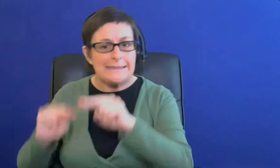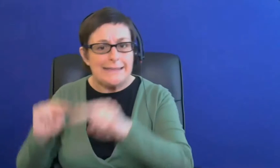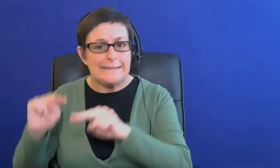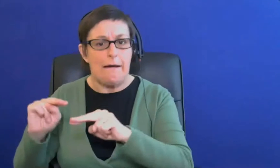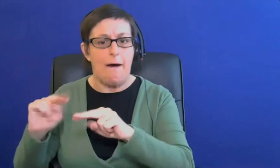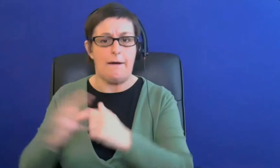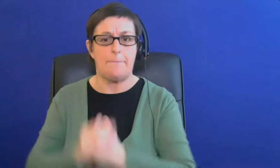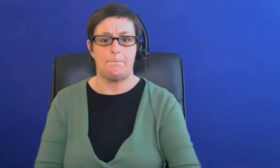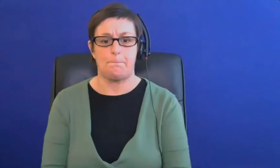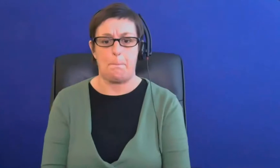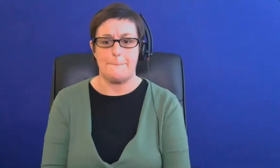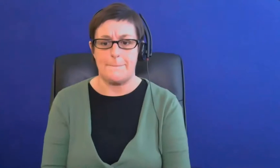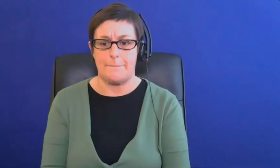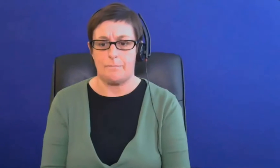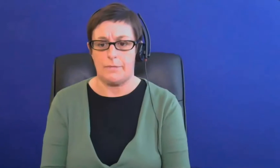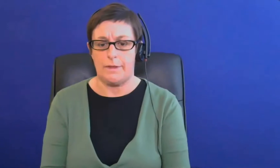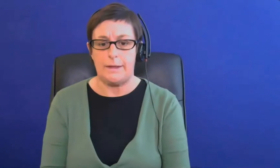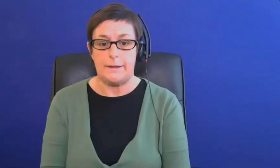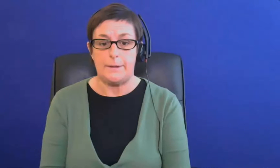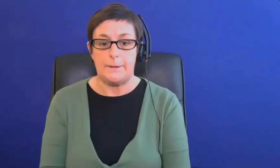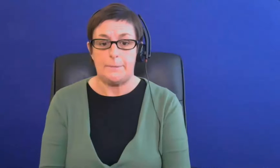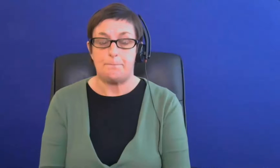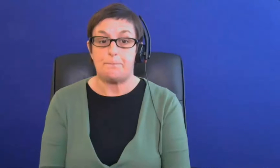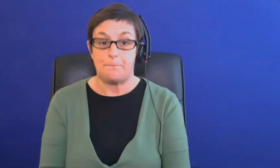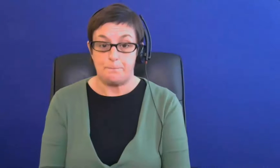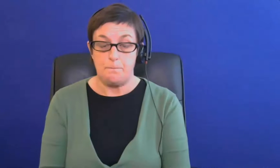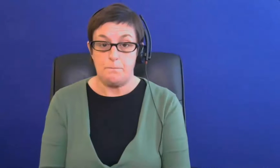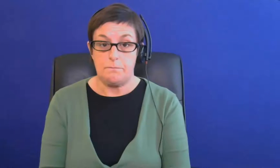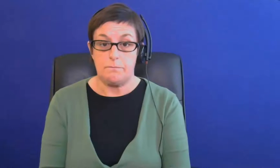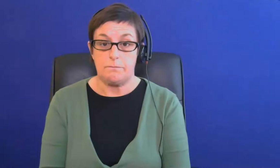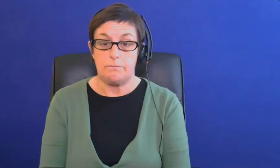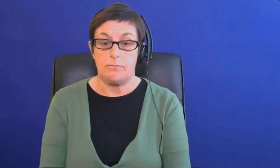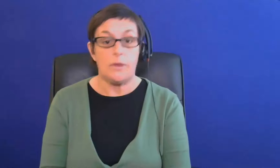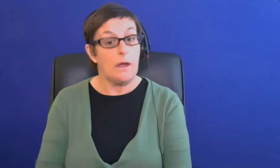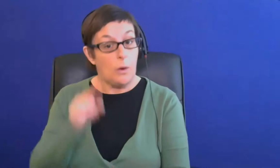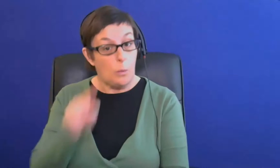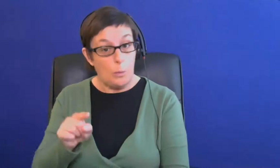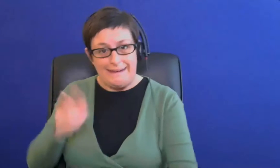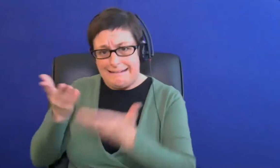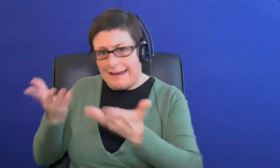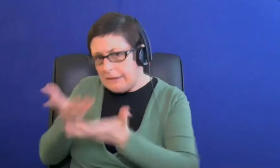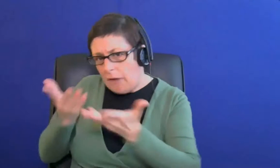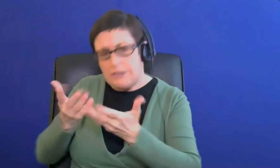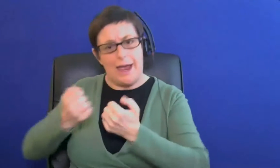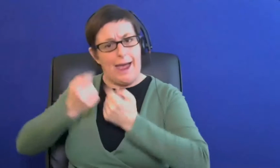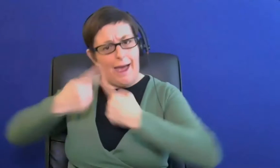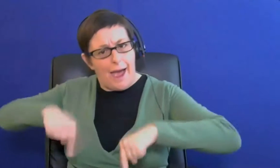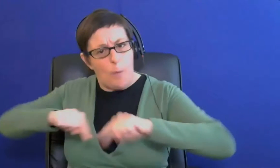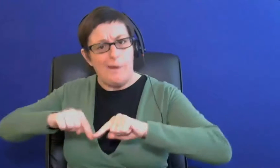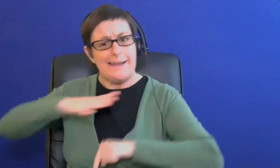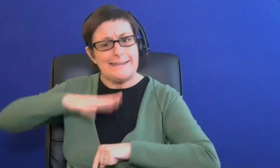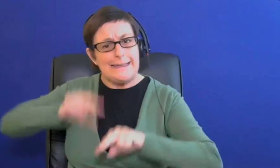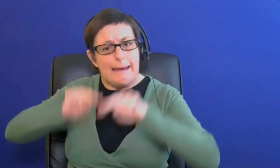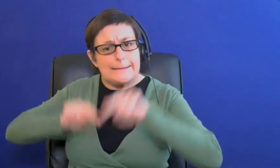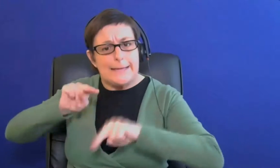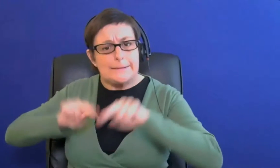need yes exactly yeah we always encourage the needs assessor to to get a very rounded um picture of of the